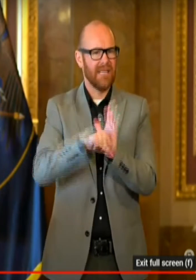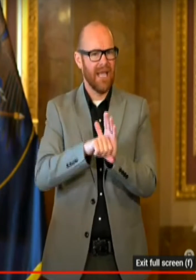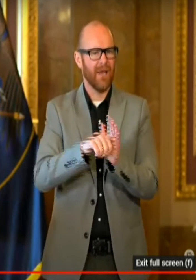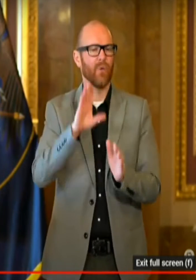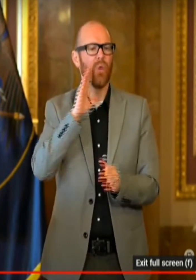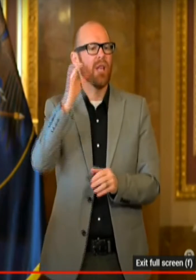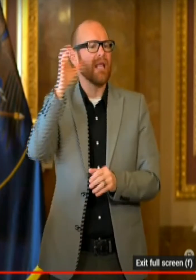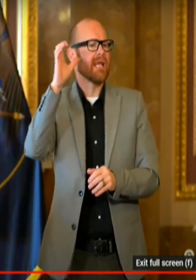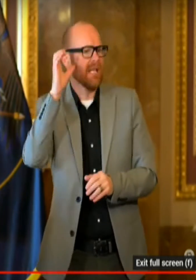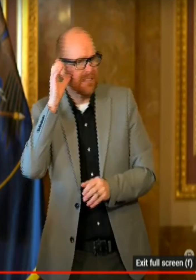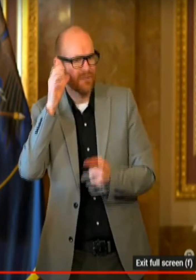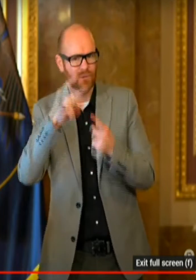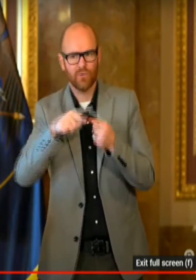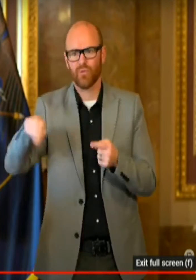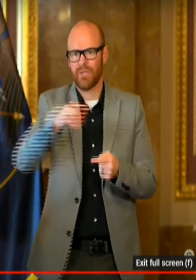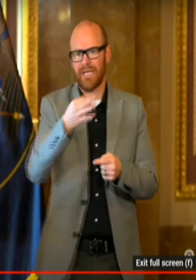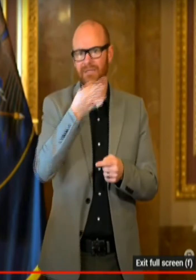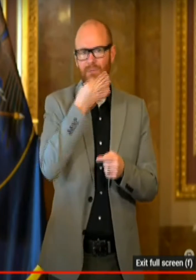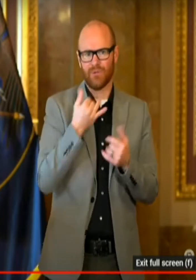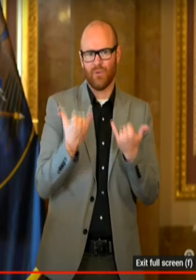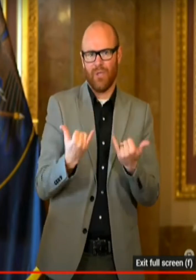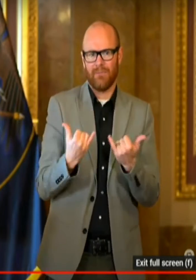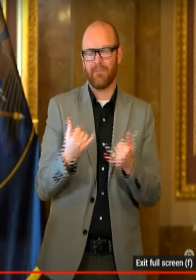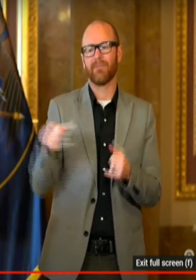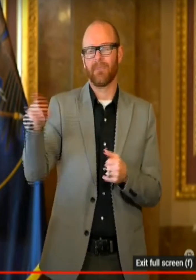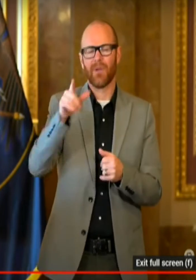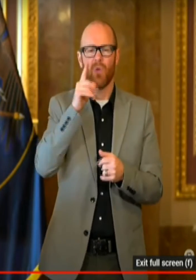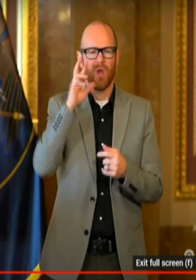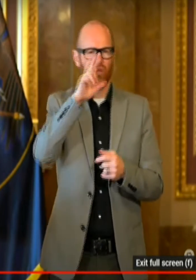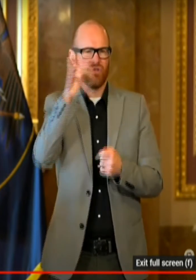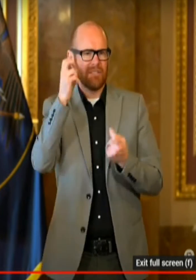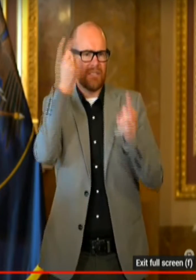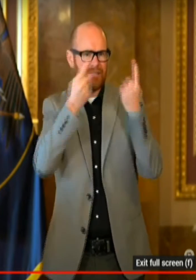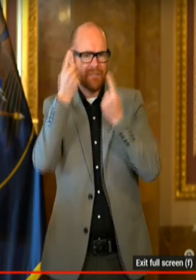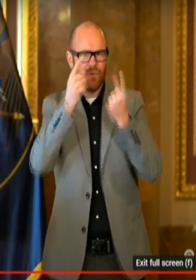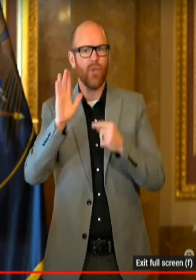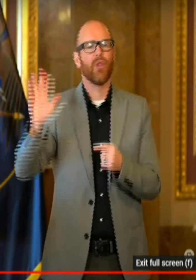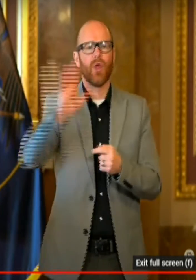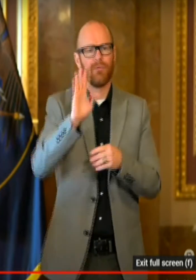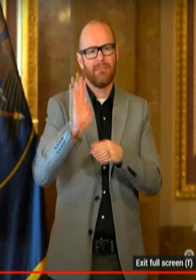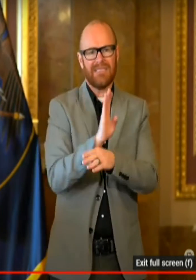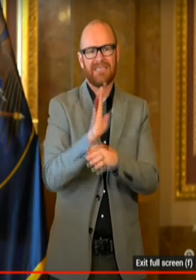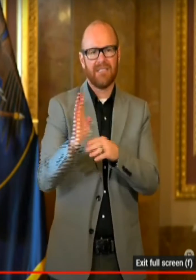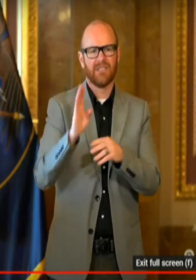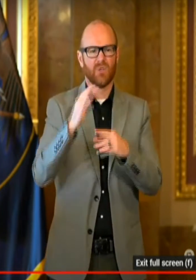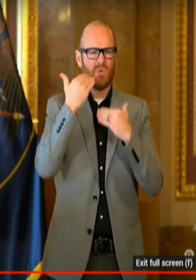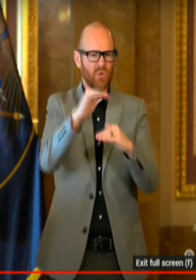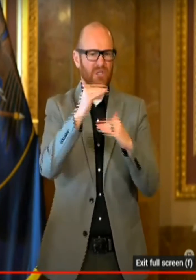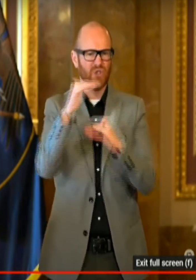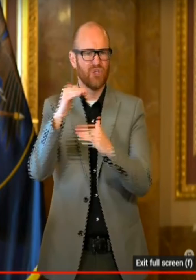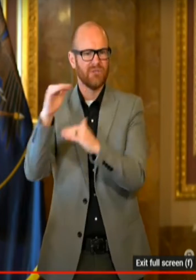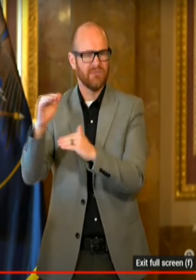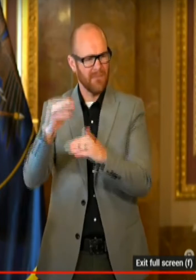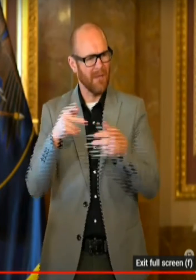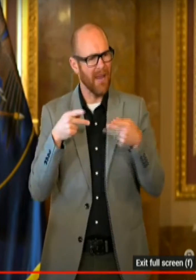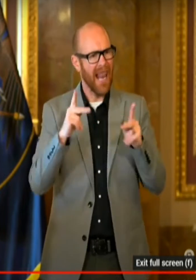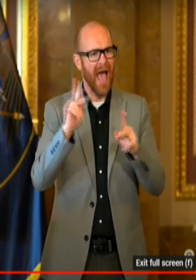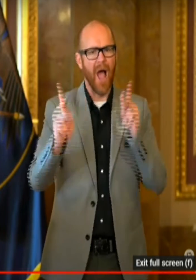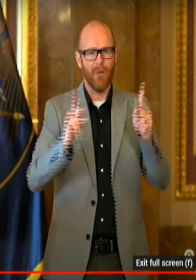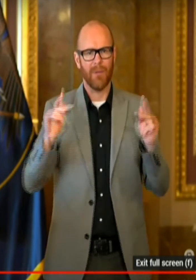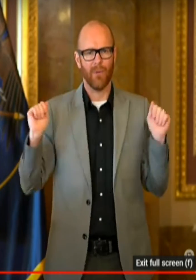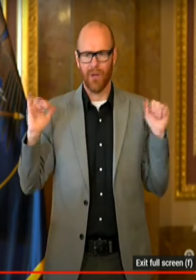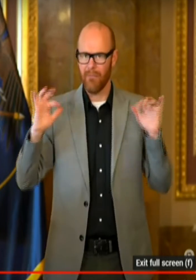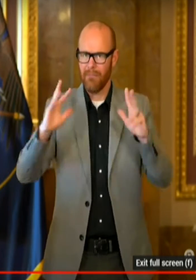hearing from the experts today and that they'll reconsider some of the restrictions that they have in place right now to allow people to come back. I so